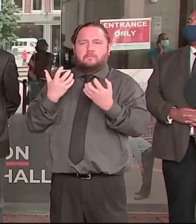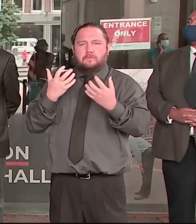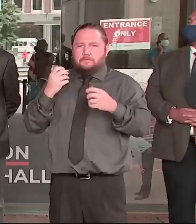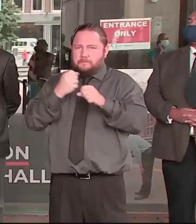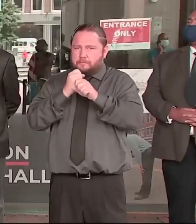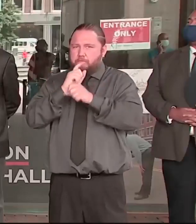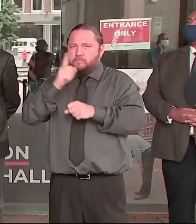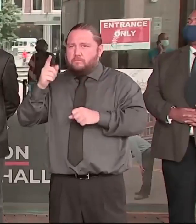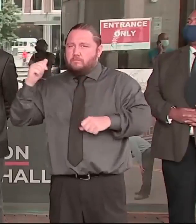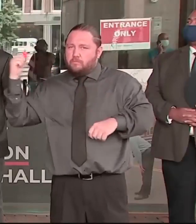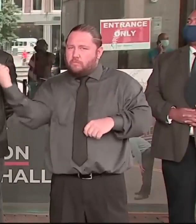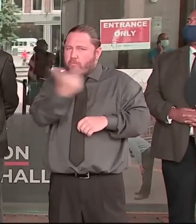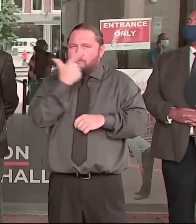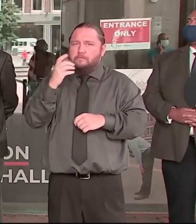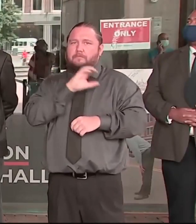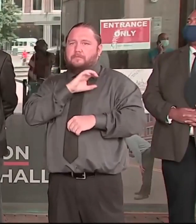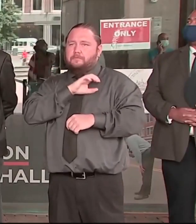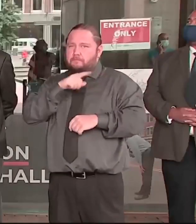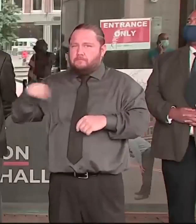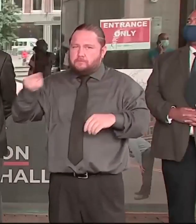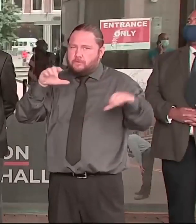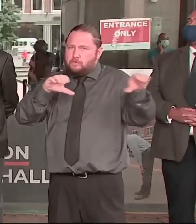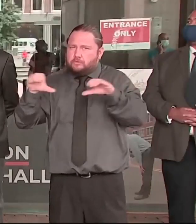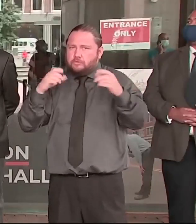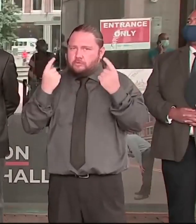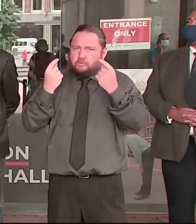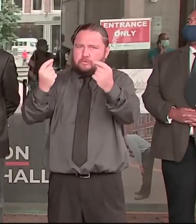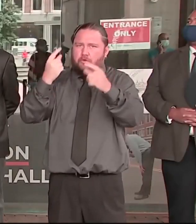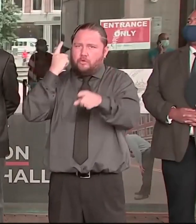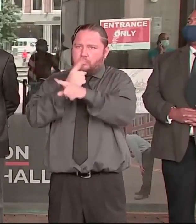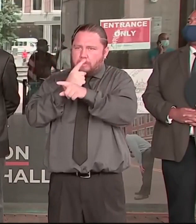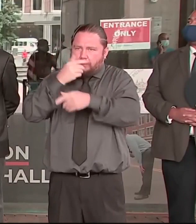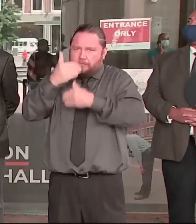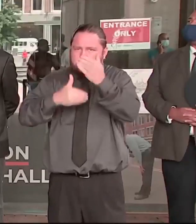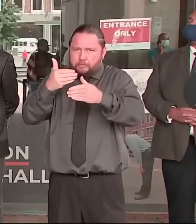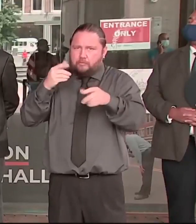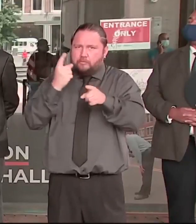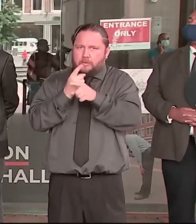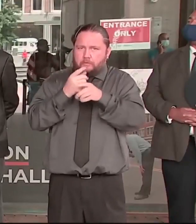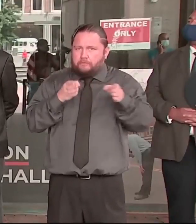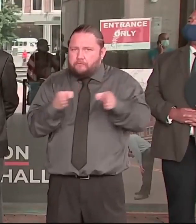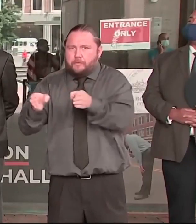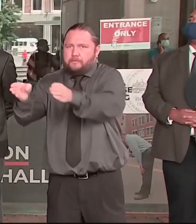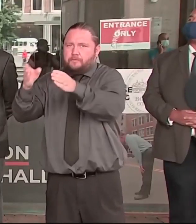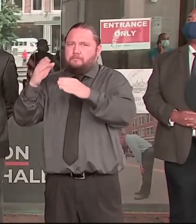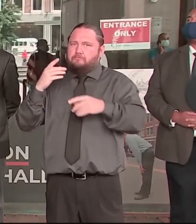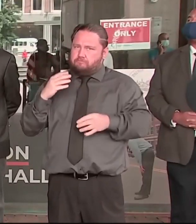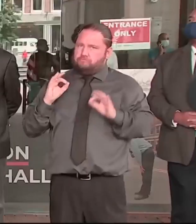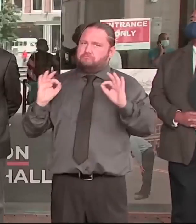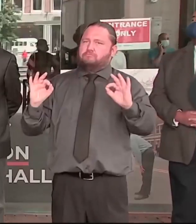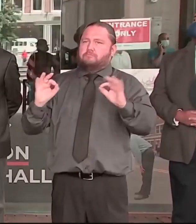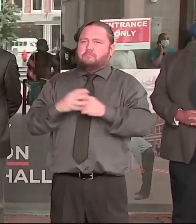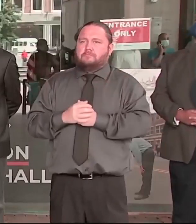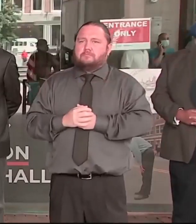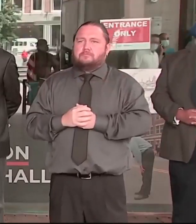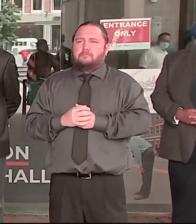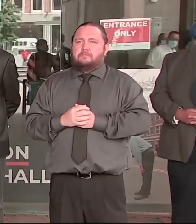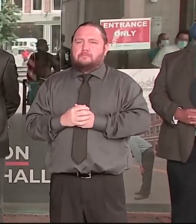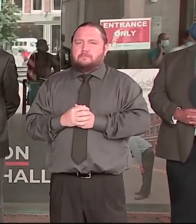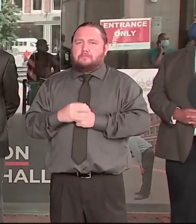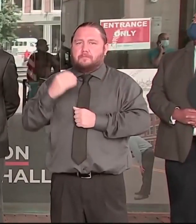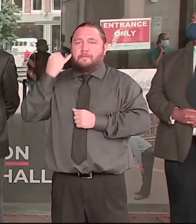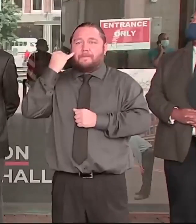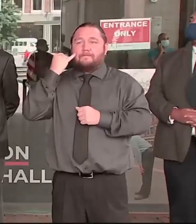unnecessary use of force, they'll be trained with strategies to preventing abuses and intervening if they occur.